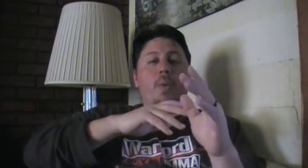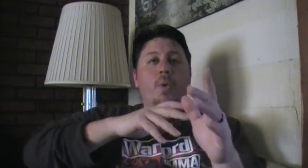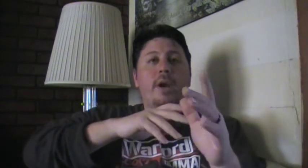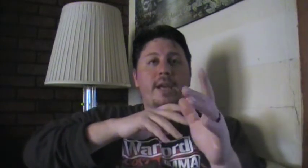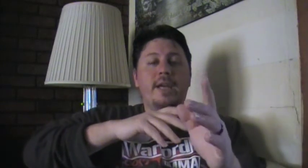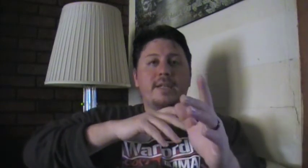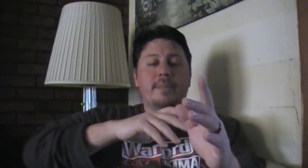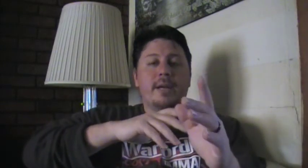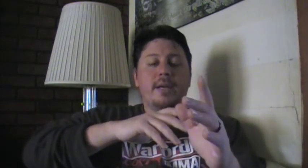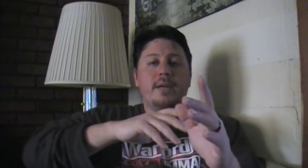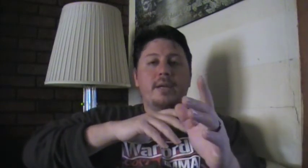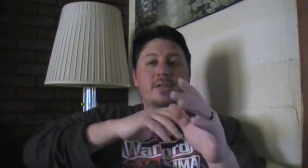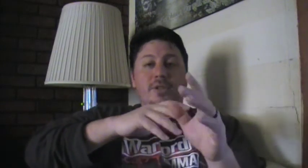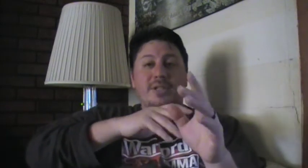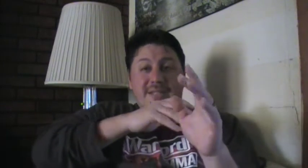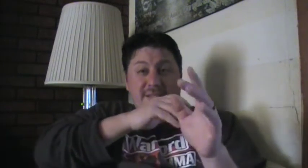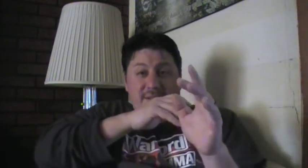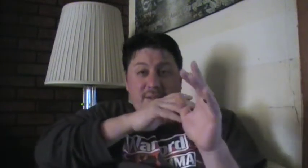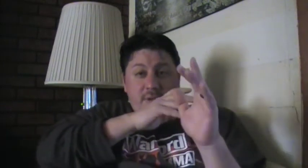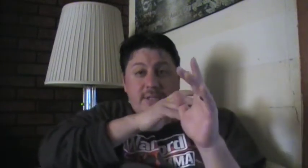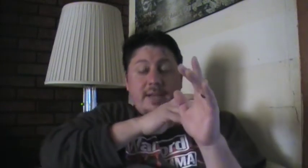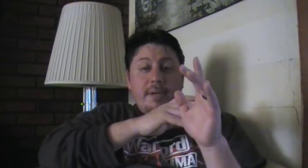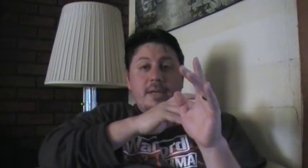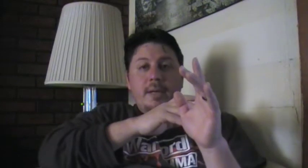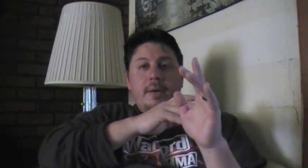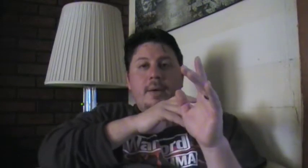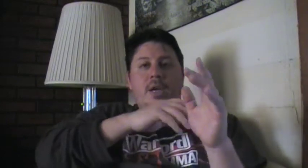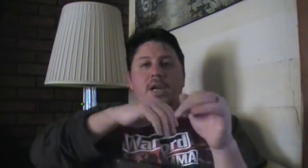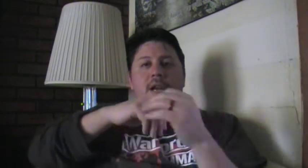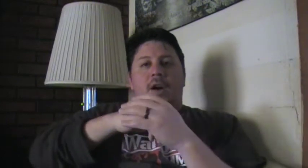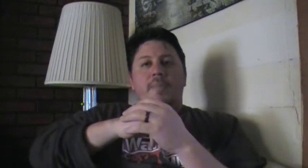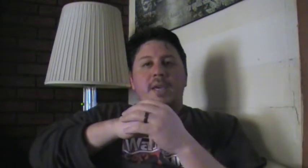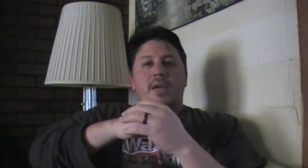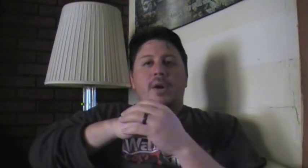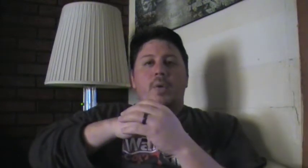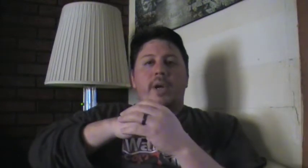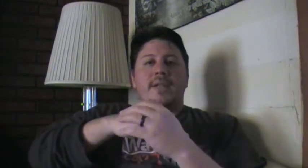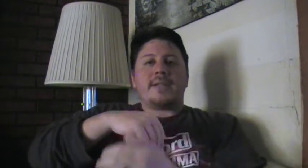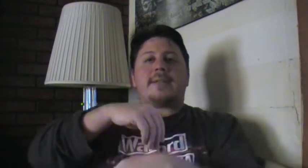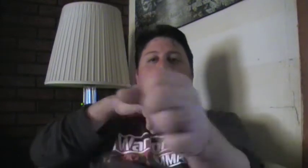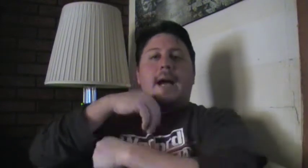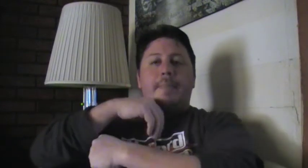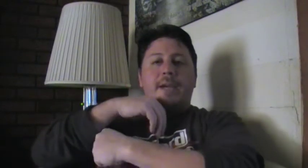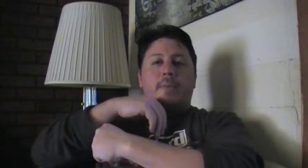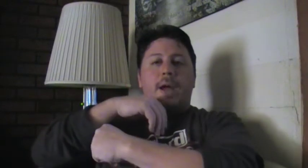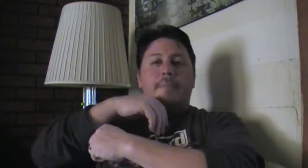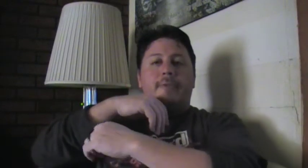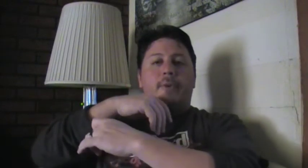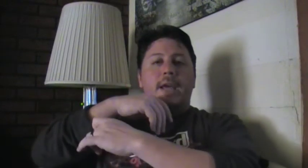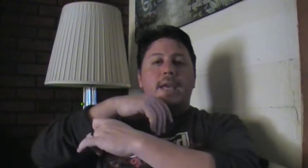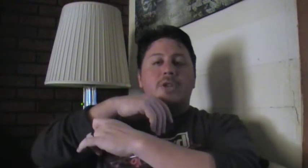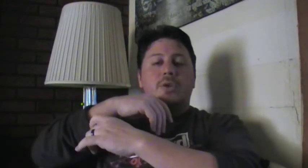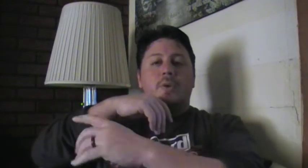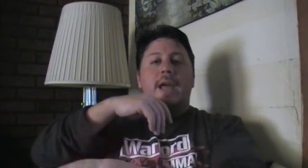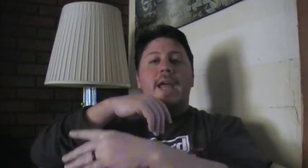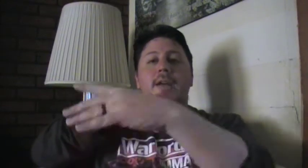want to hit somebody because you're just too timid. Now me going and stopping right before I hit you and